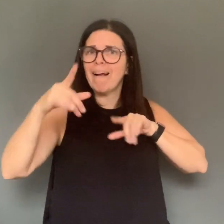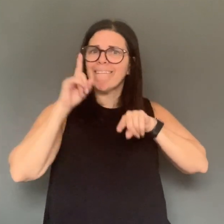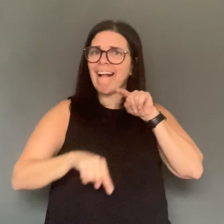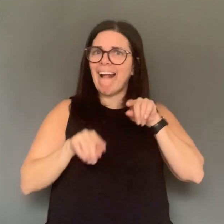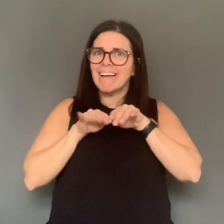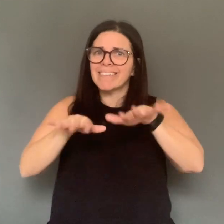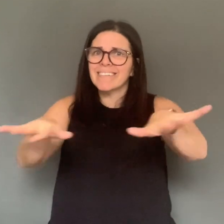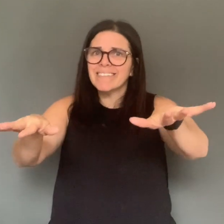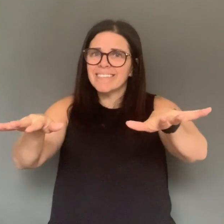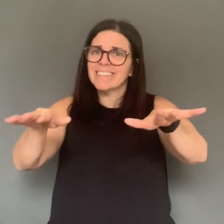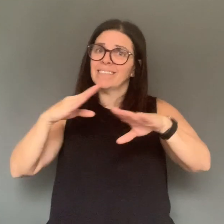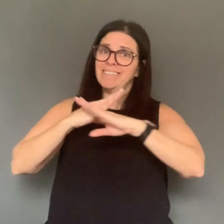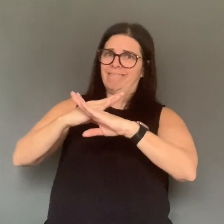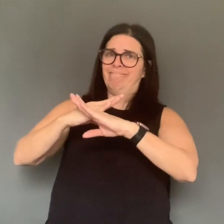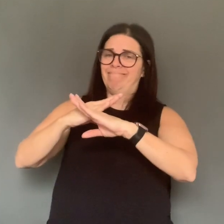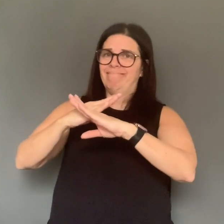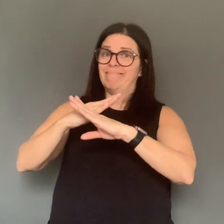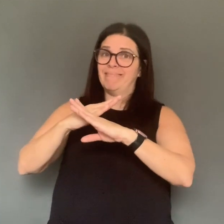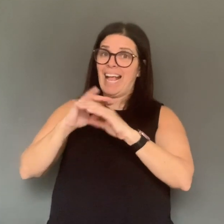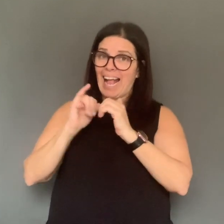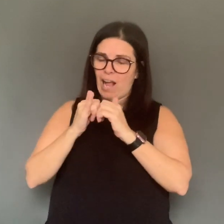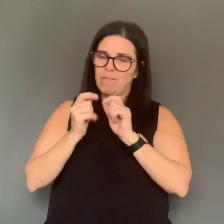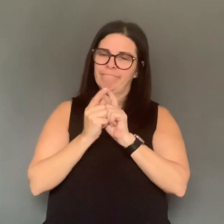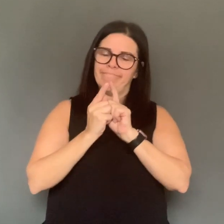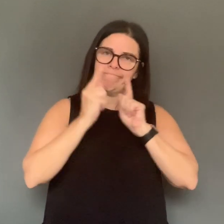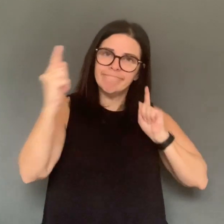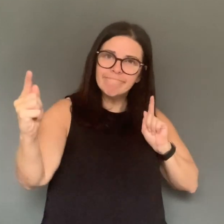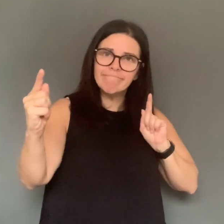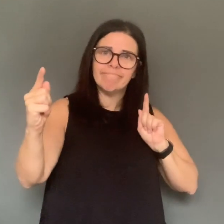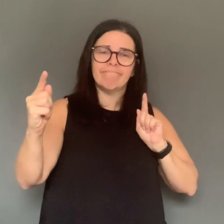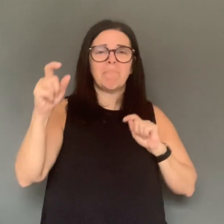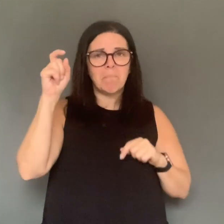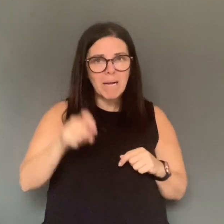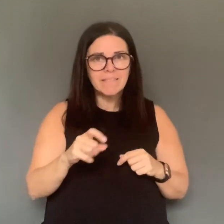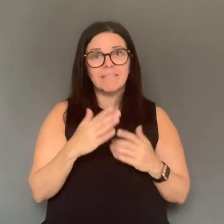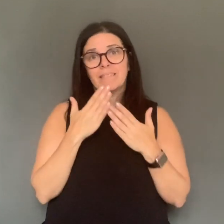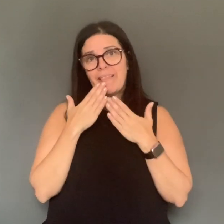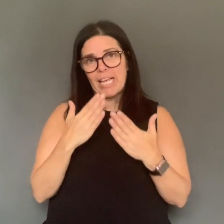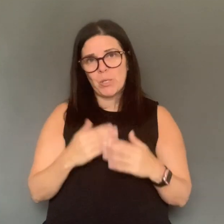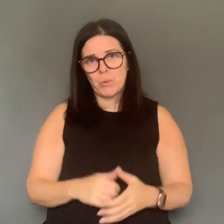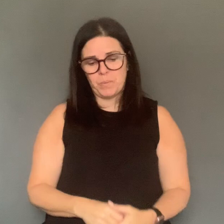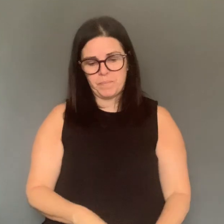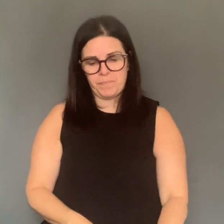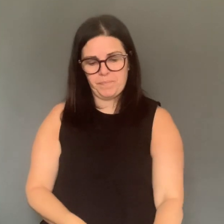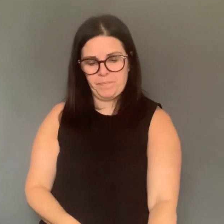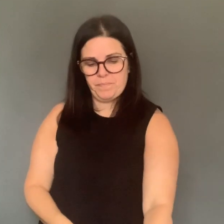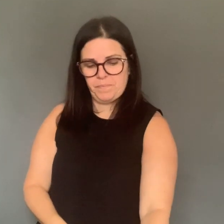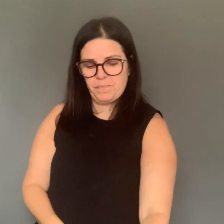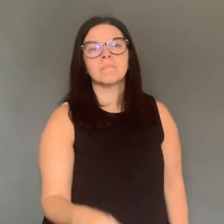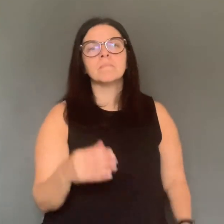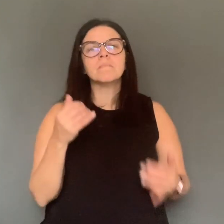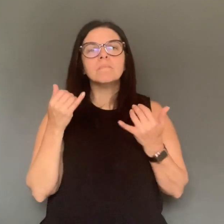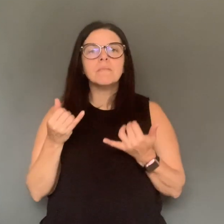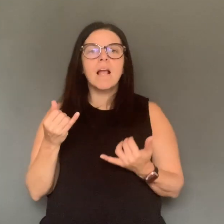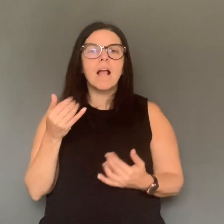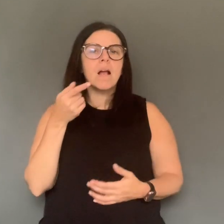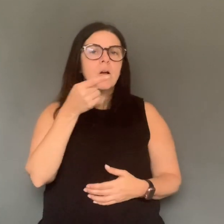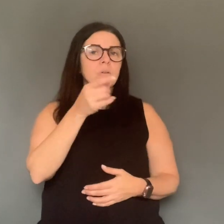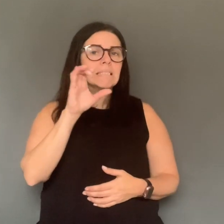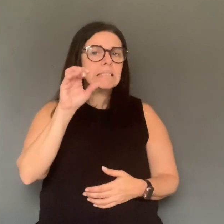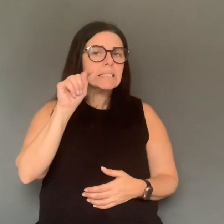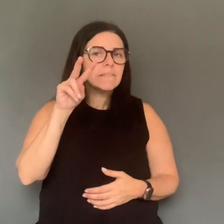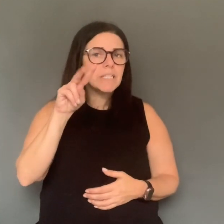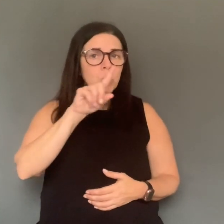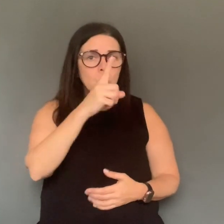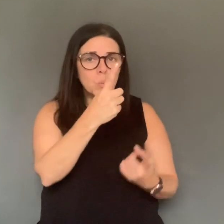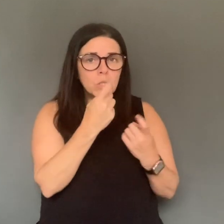It's not really a question. I think now it's real. I'll just start with the statement. How does that make you feel? It is